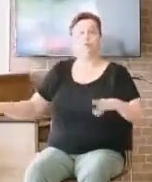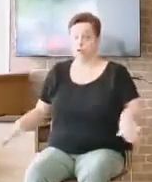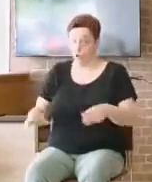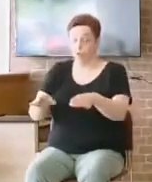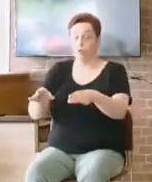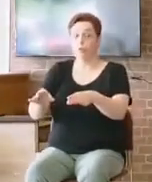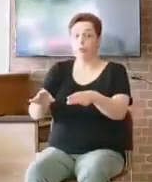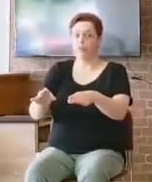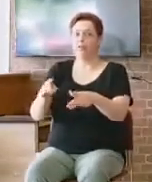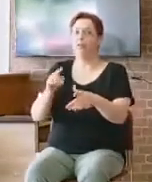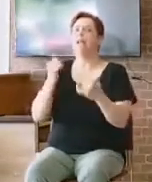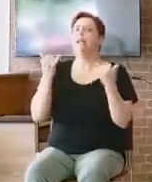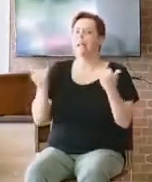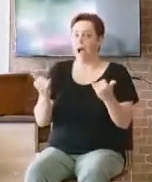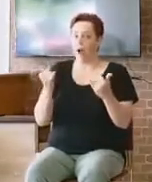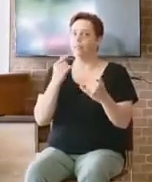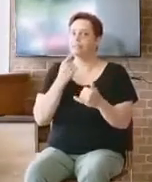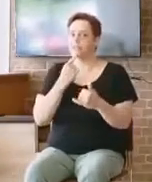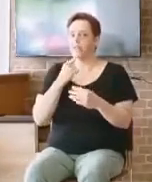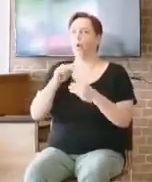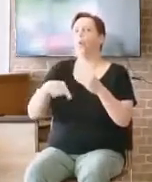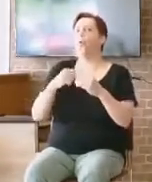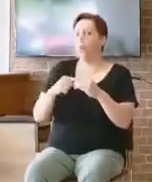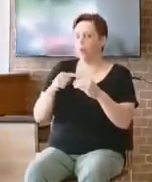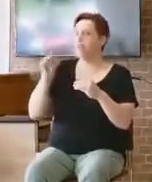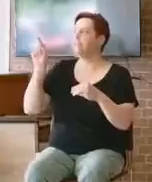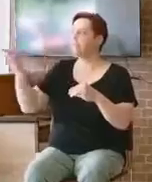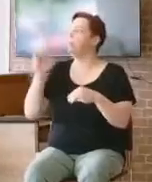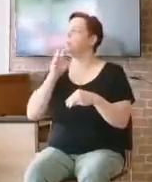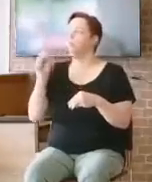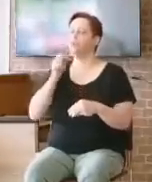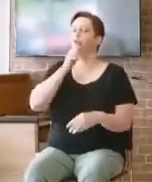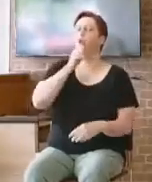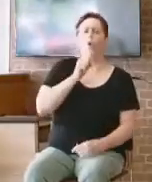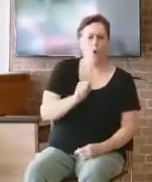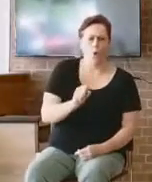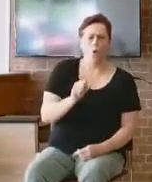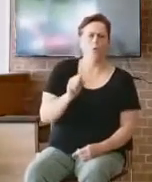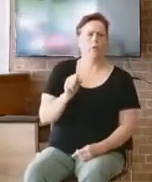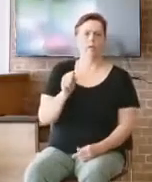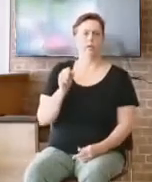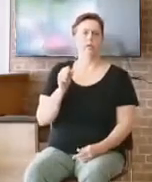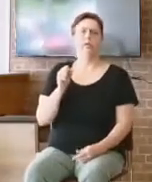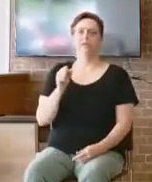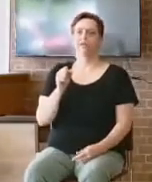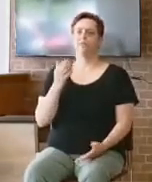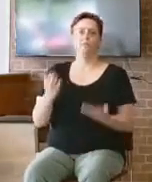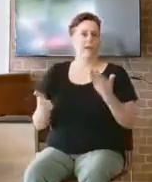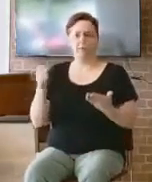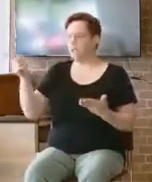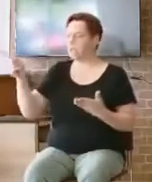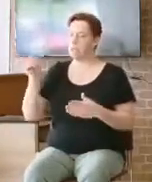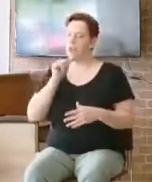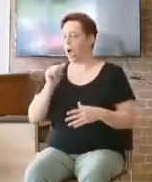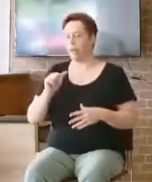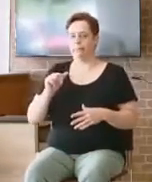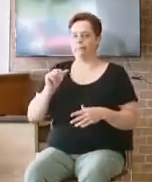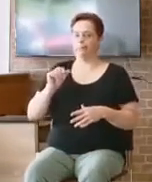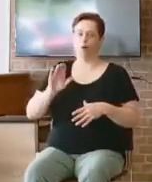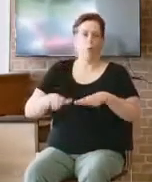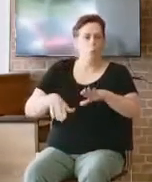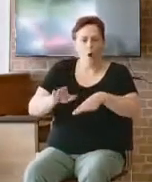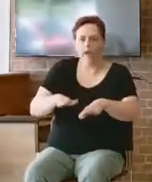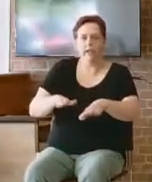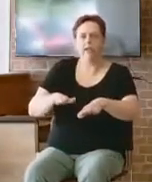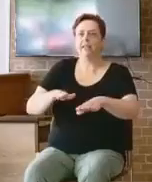when Samuel was old. And I think old, man, all right? I mean, this is up there in years. Maybe not getting around so well. That he made his